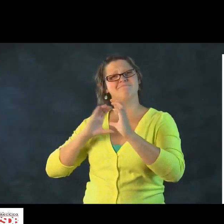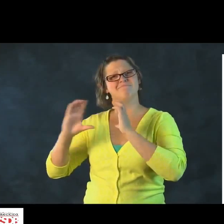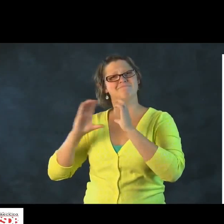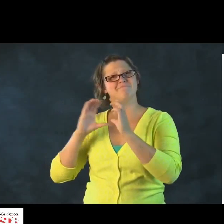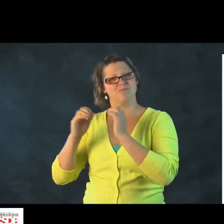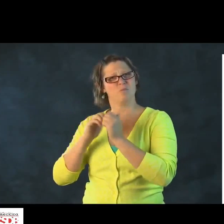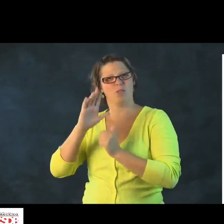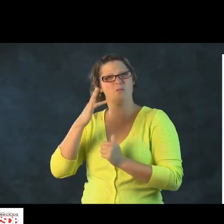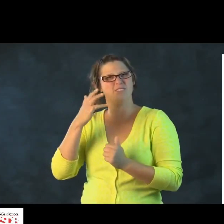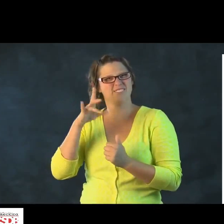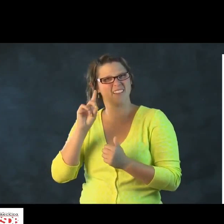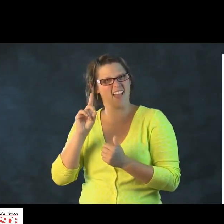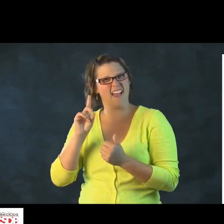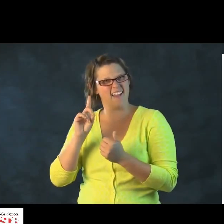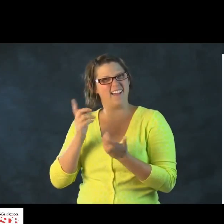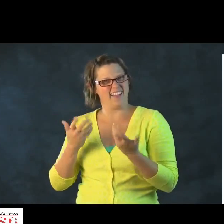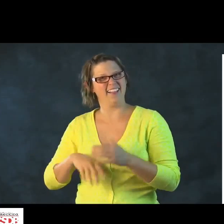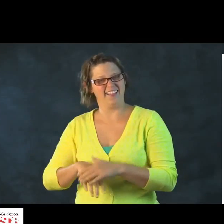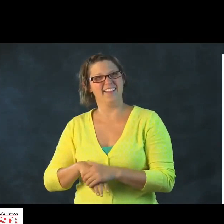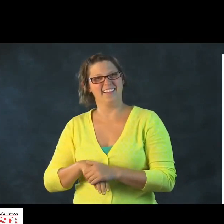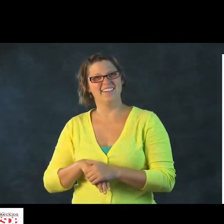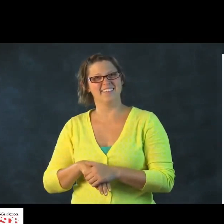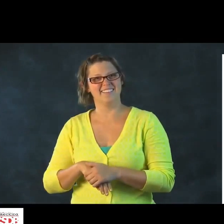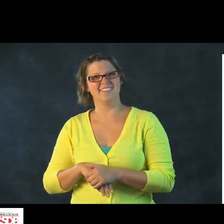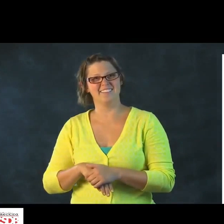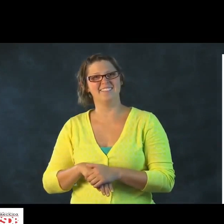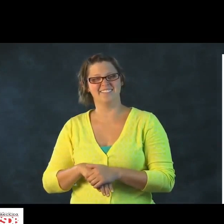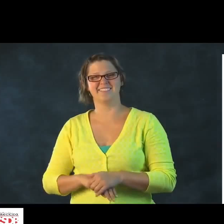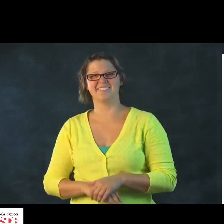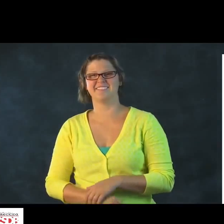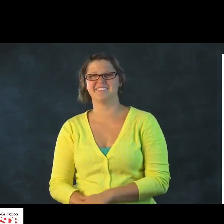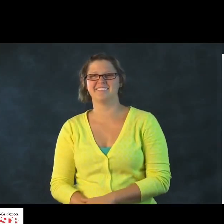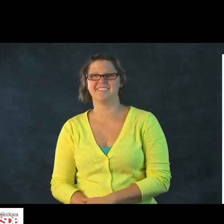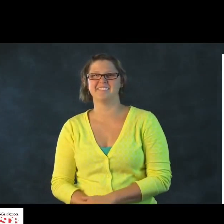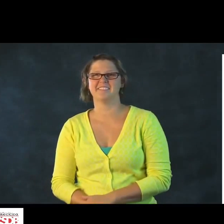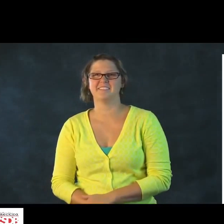day out. Communicate with your child. Communicate